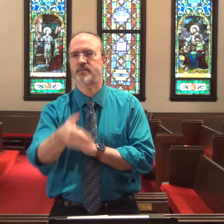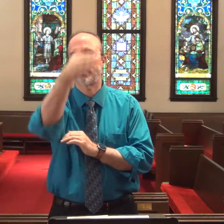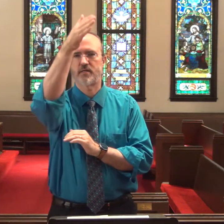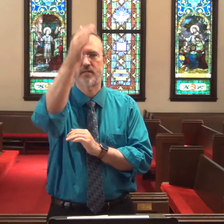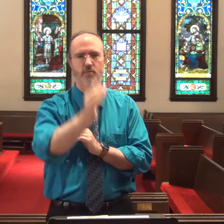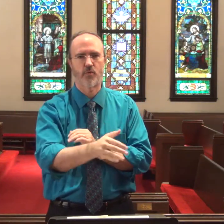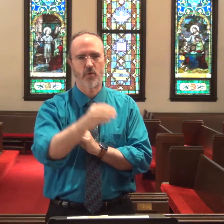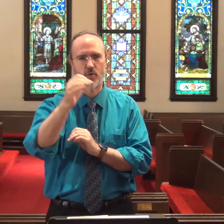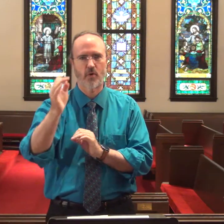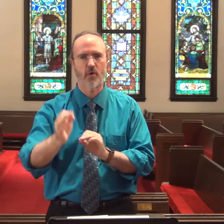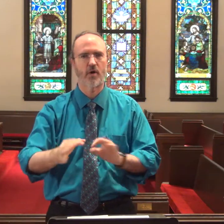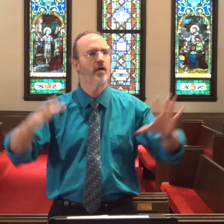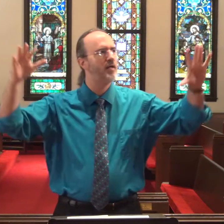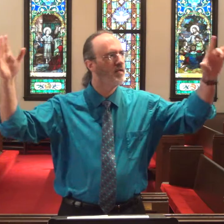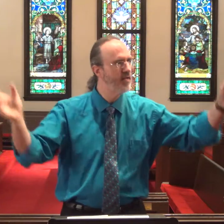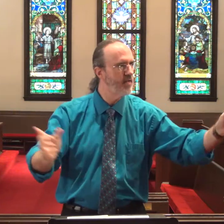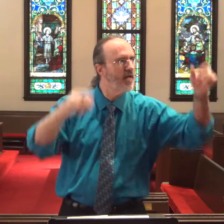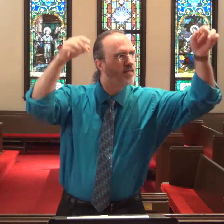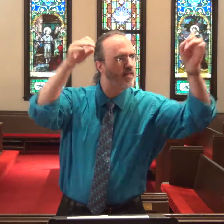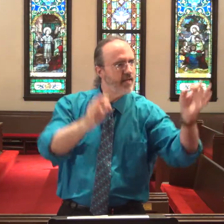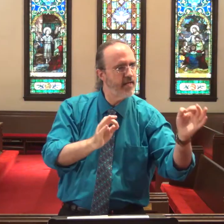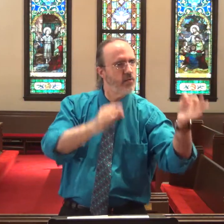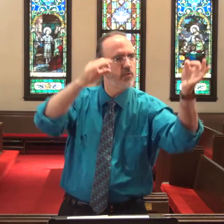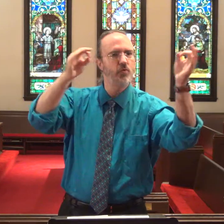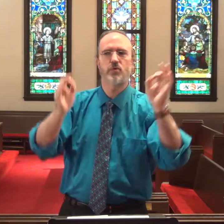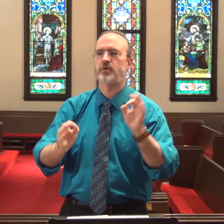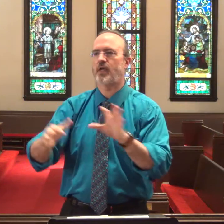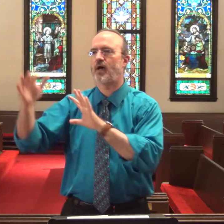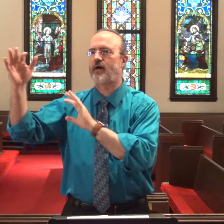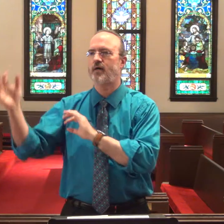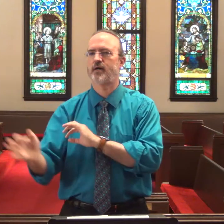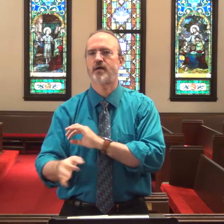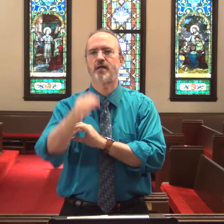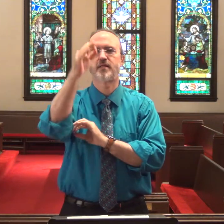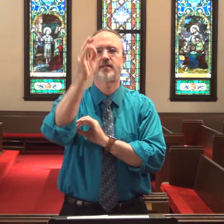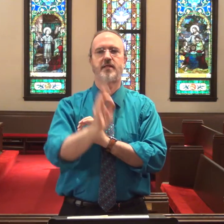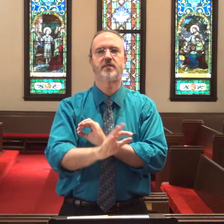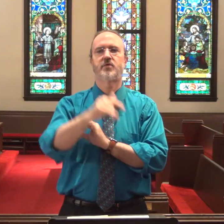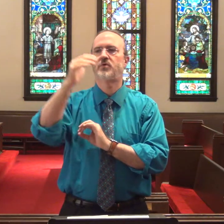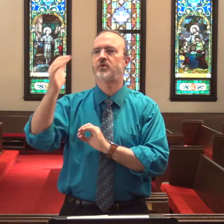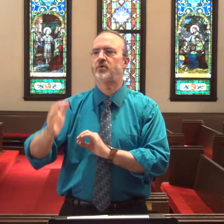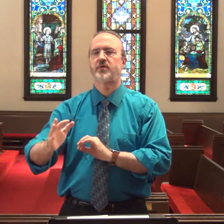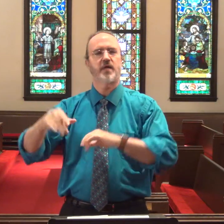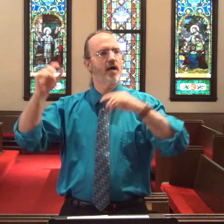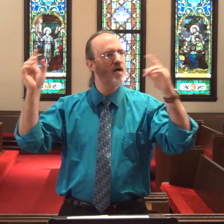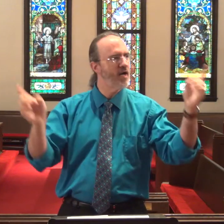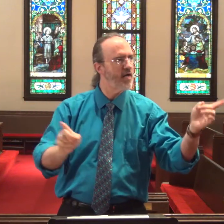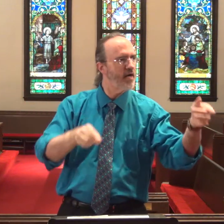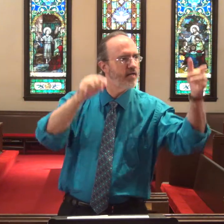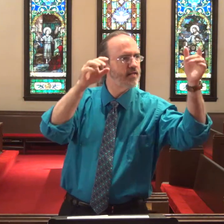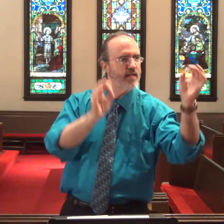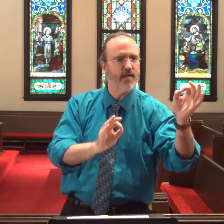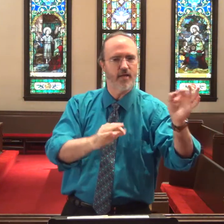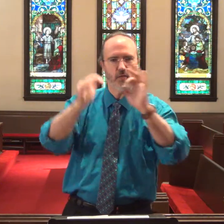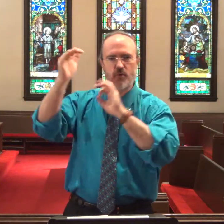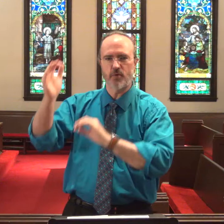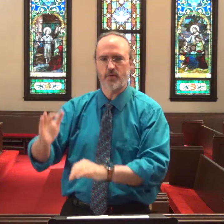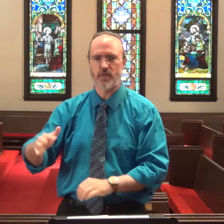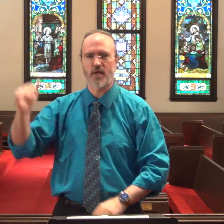solemn roar. Alleluia! Alleluia! Alleluia!